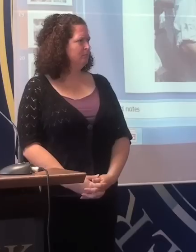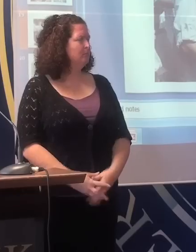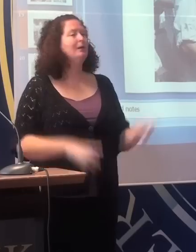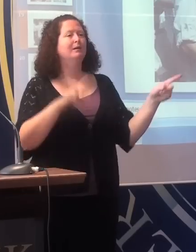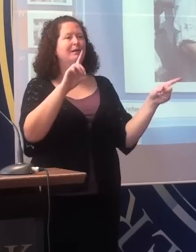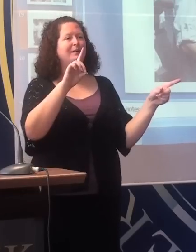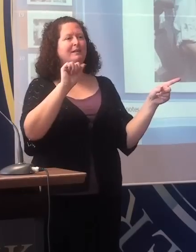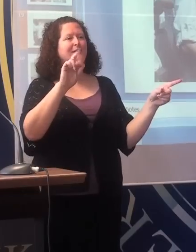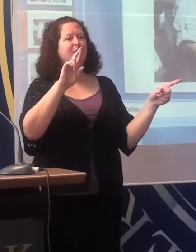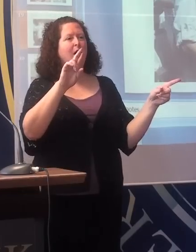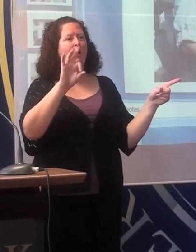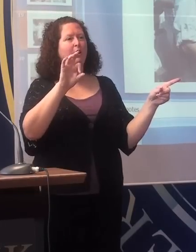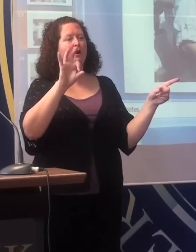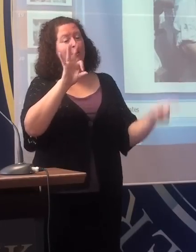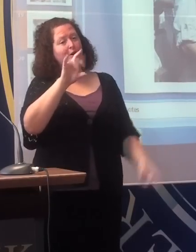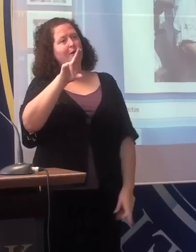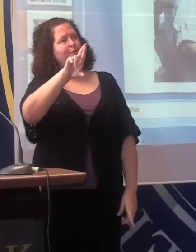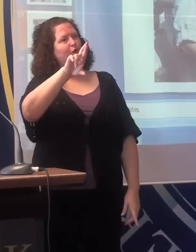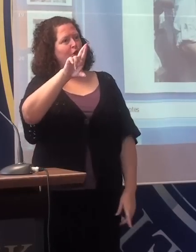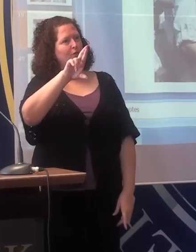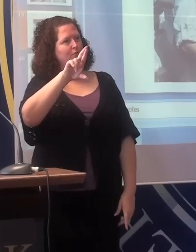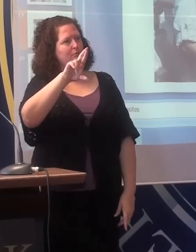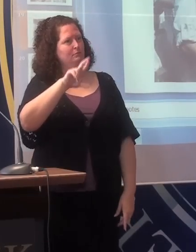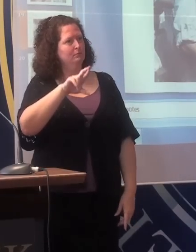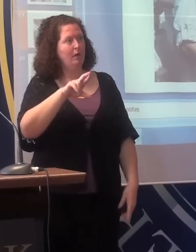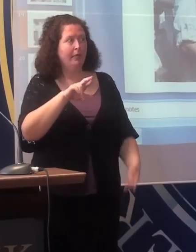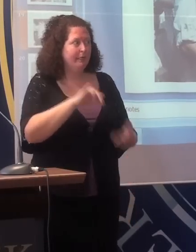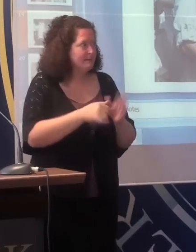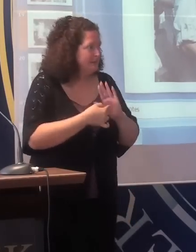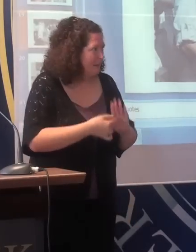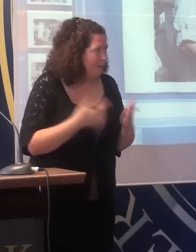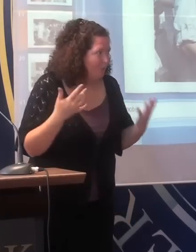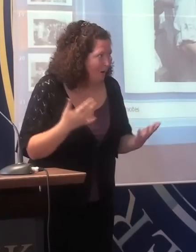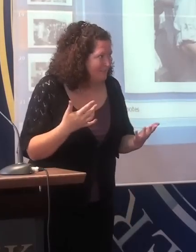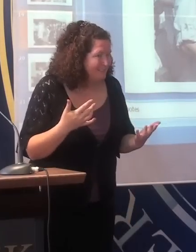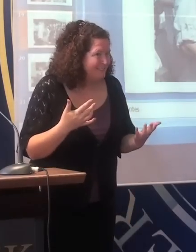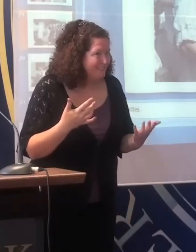Zafú, which is an example of what crime.